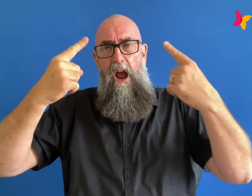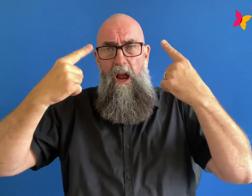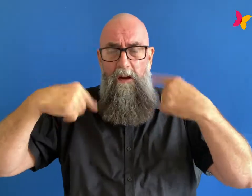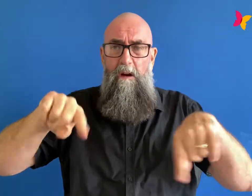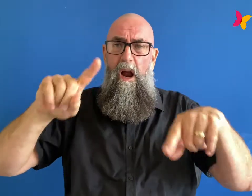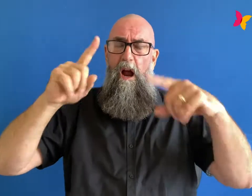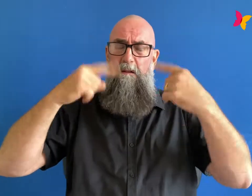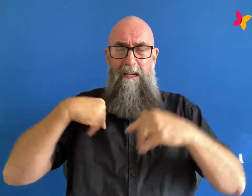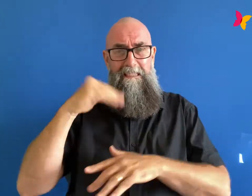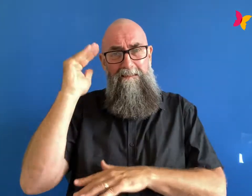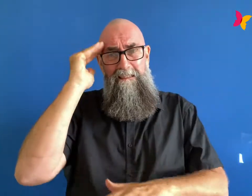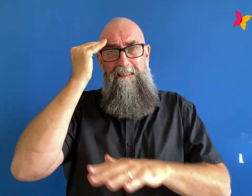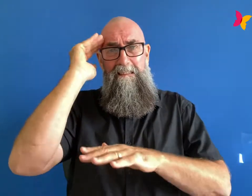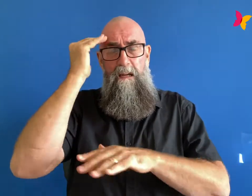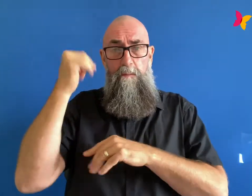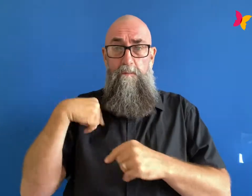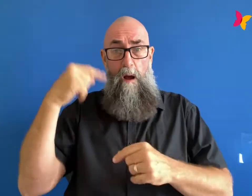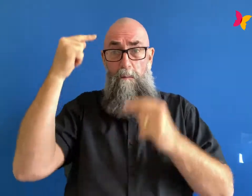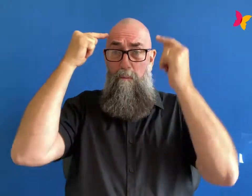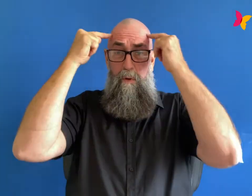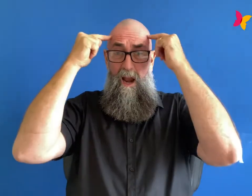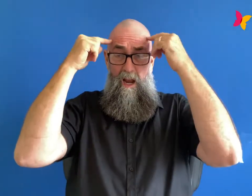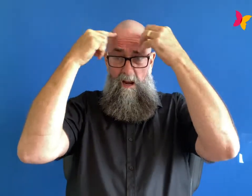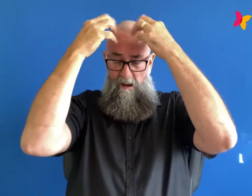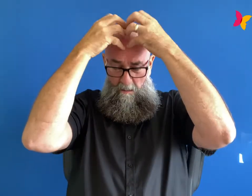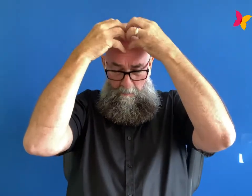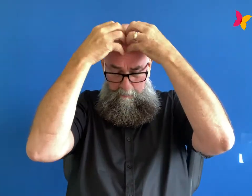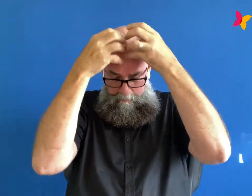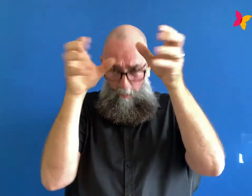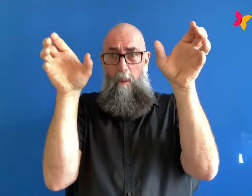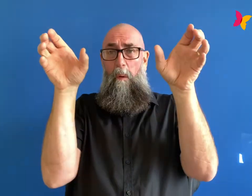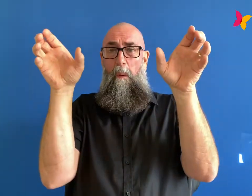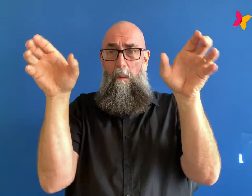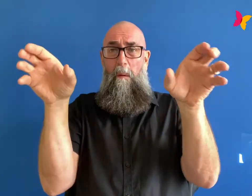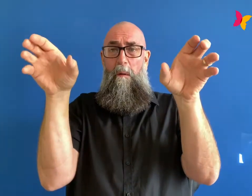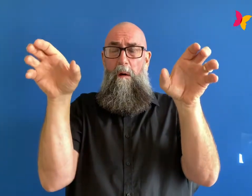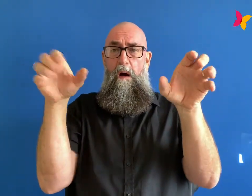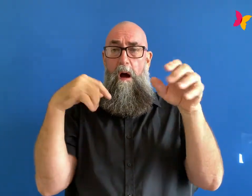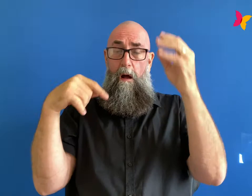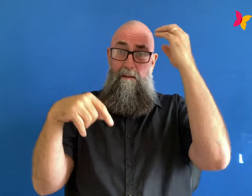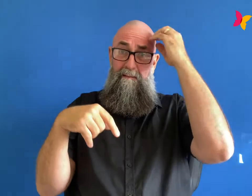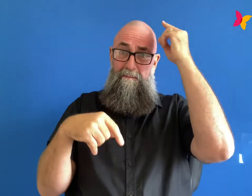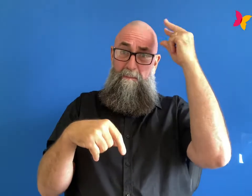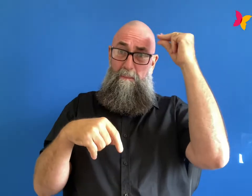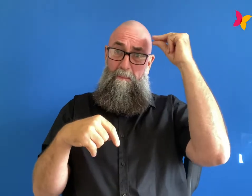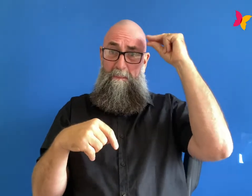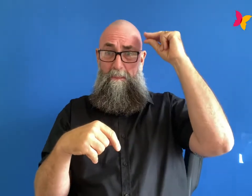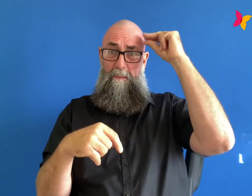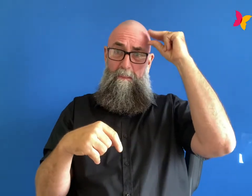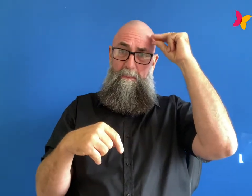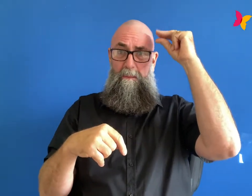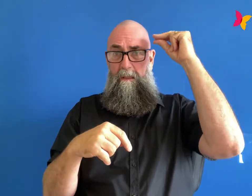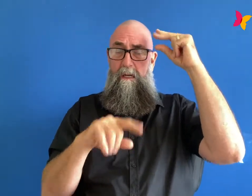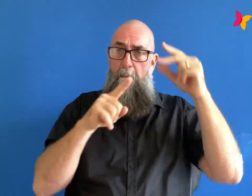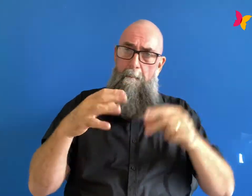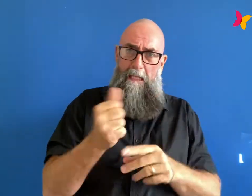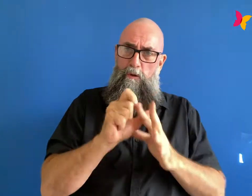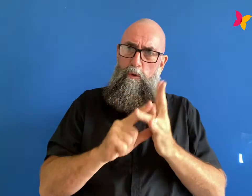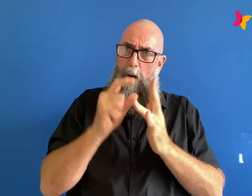my brain was completely split like in one side of my head i was being told that you have to keep doing this for everything to be okay and